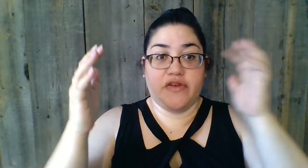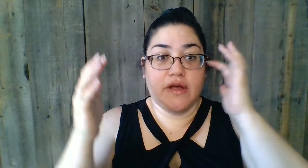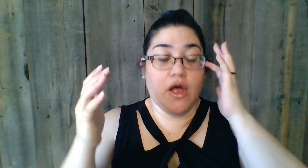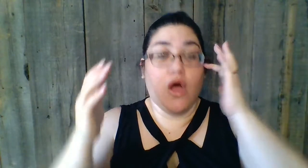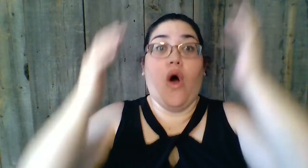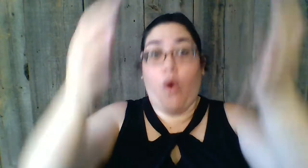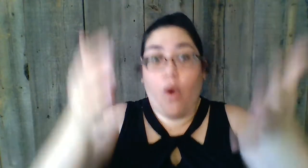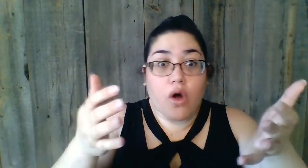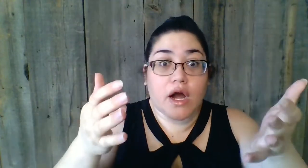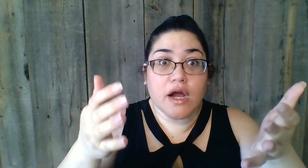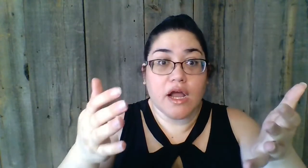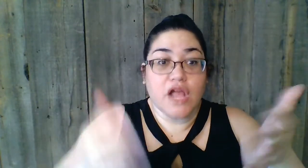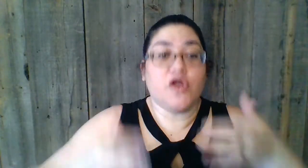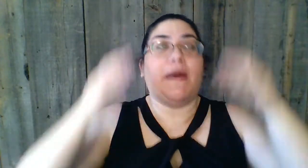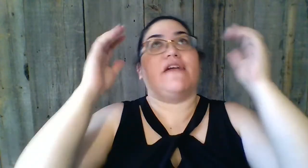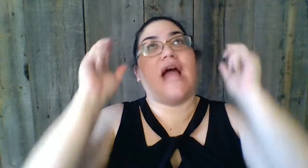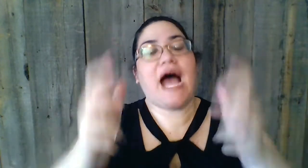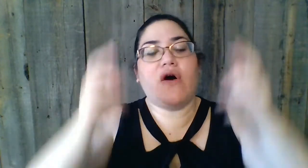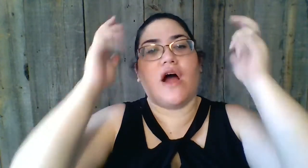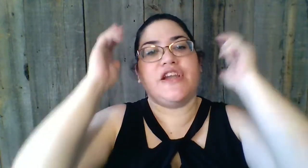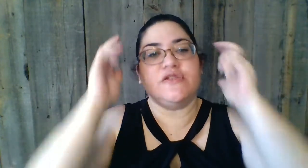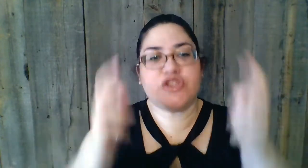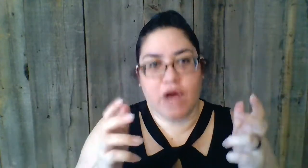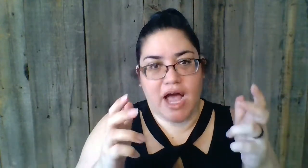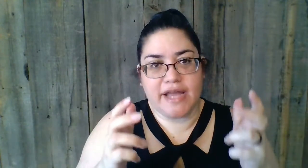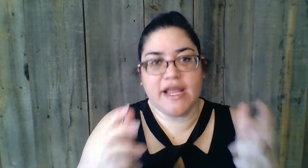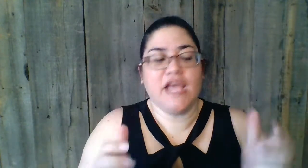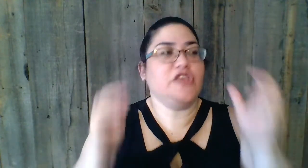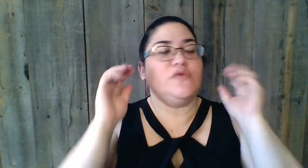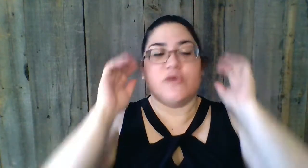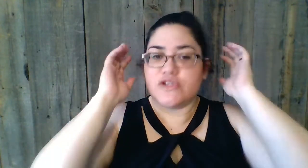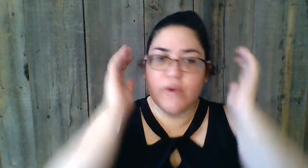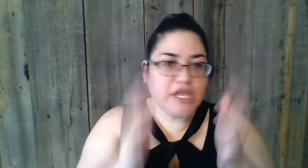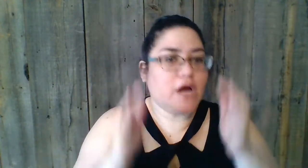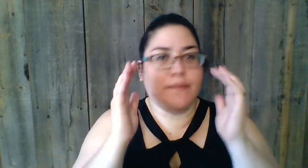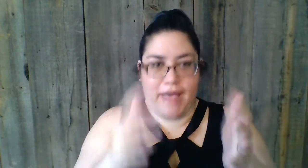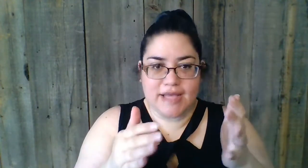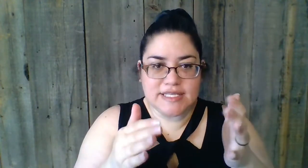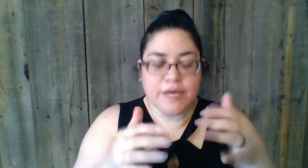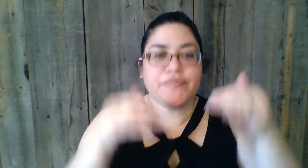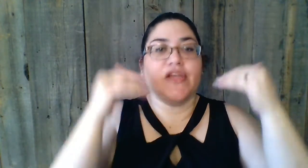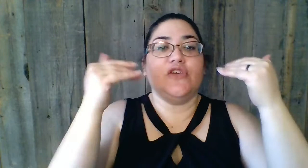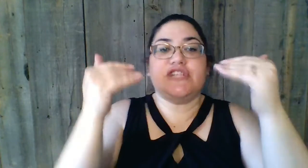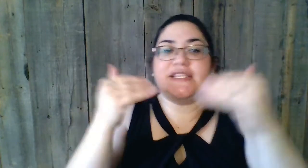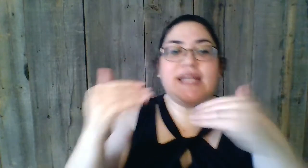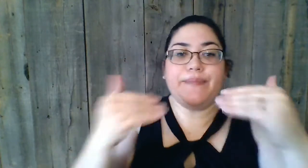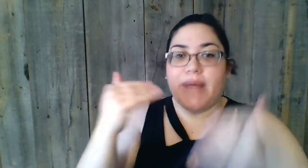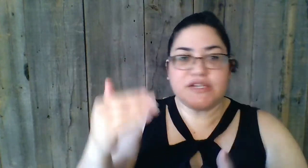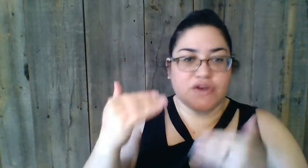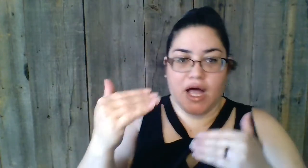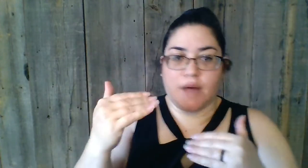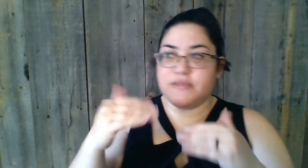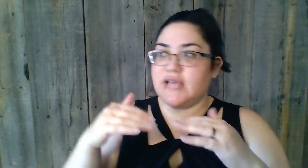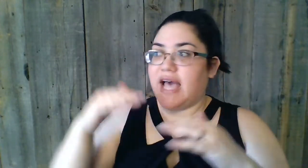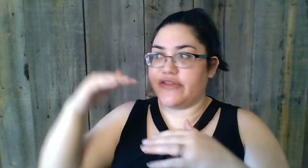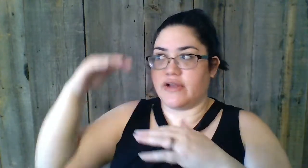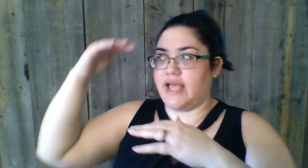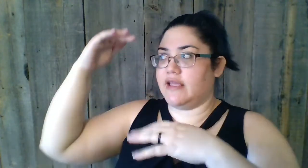Or, no matter how hard you tried, you were doing your best, you just didn't measure up to either, like,